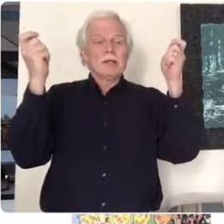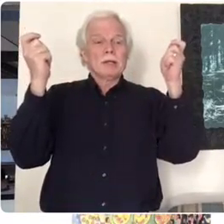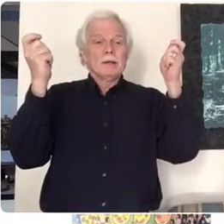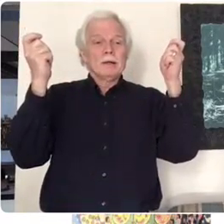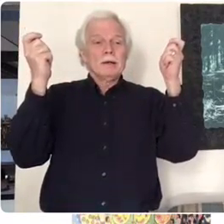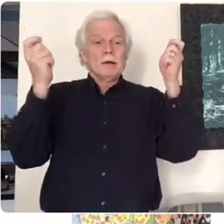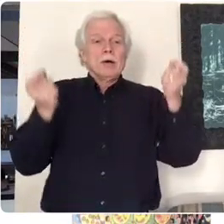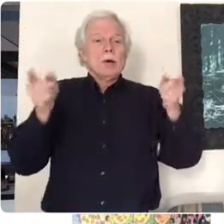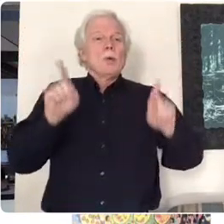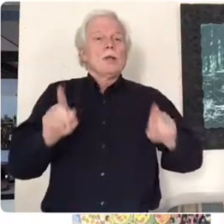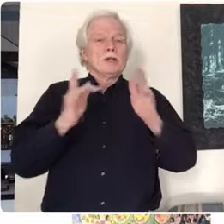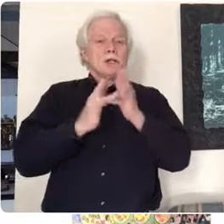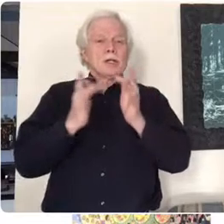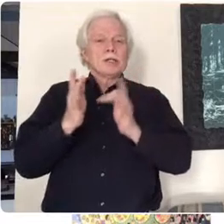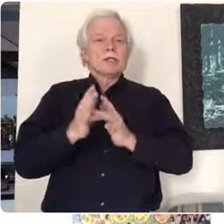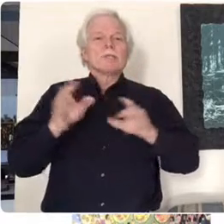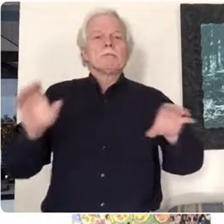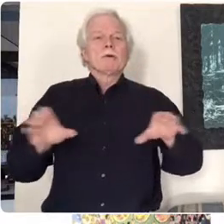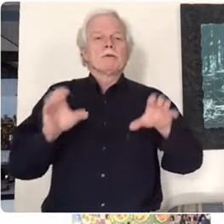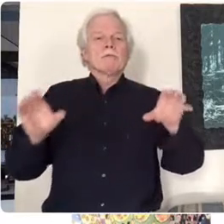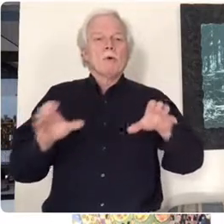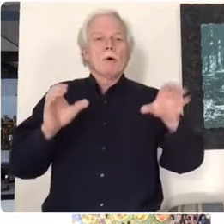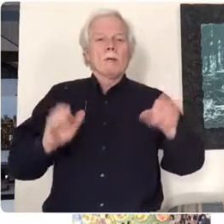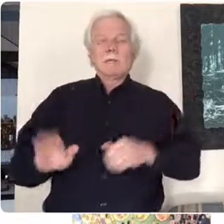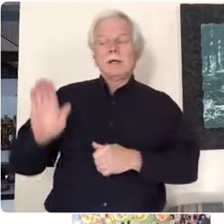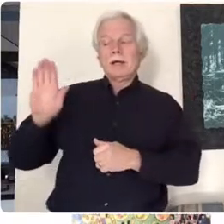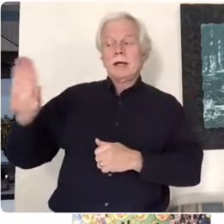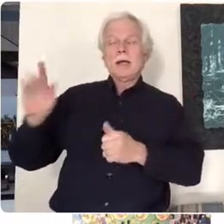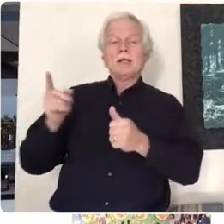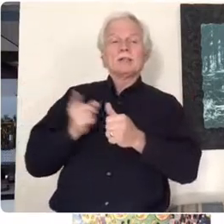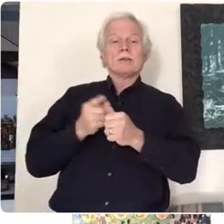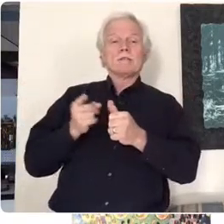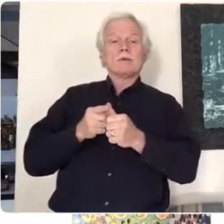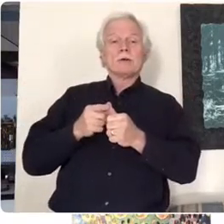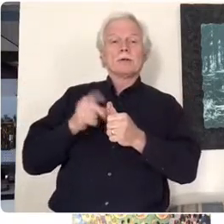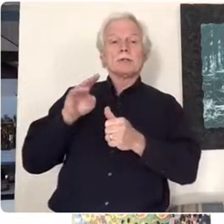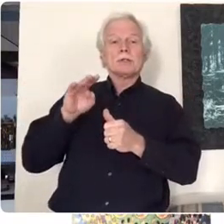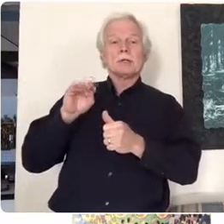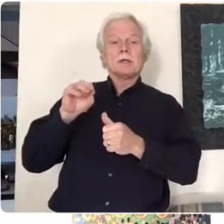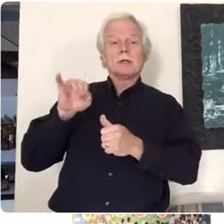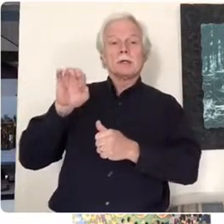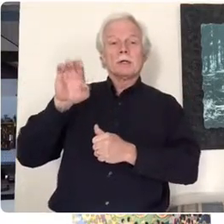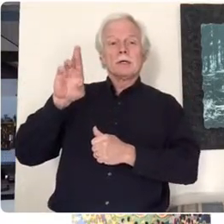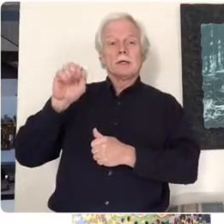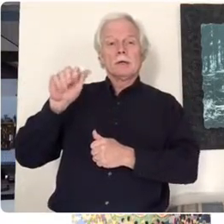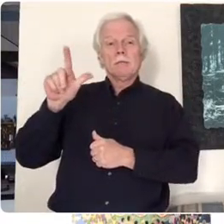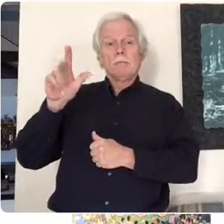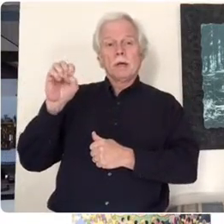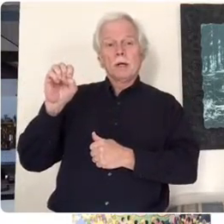when Jesus performed his first miracle.